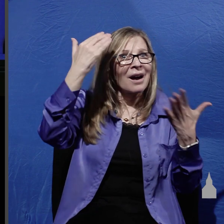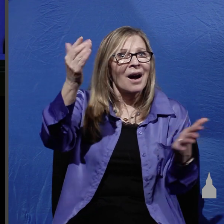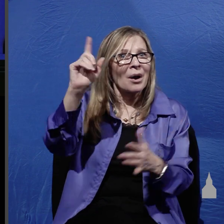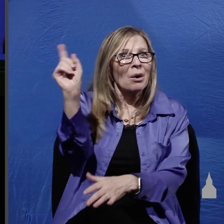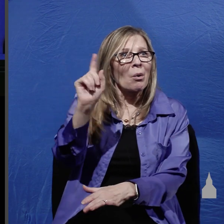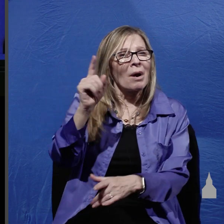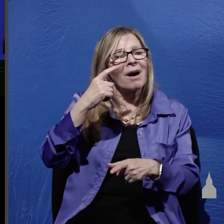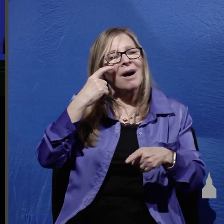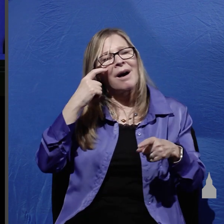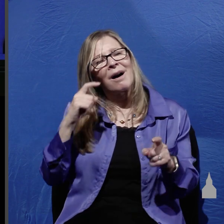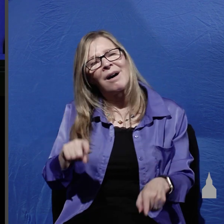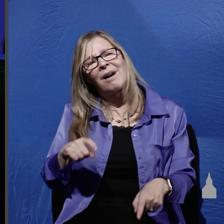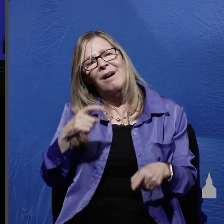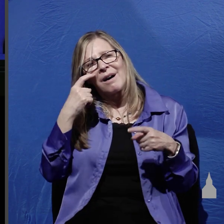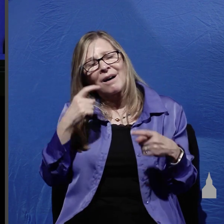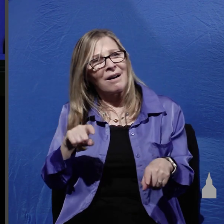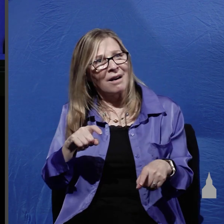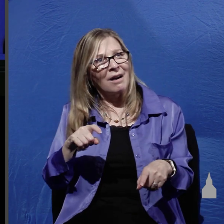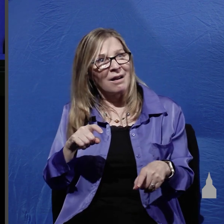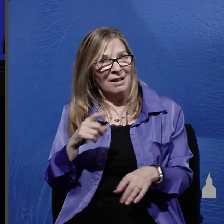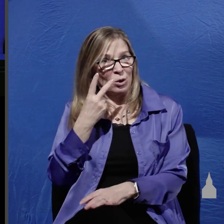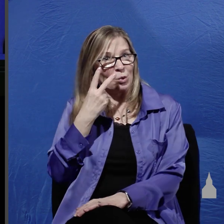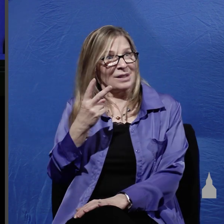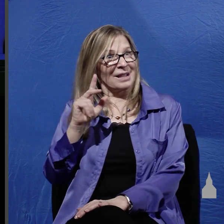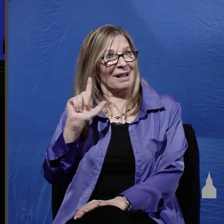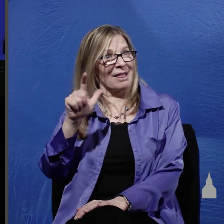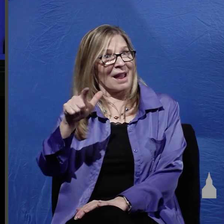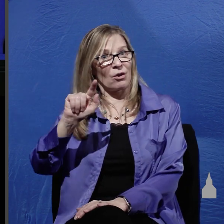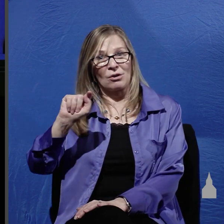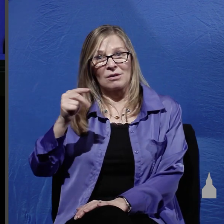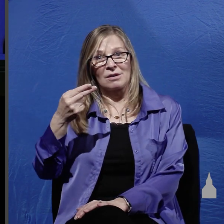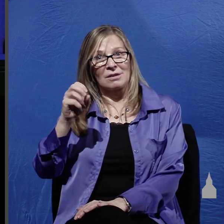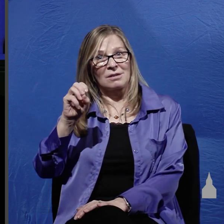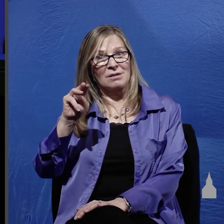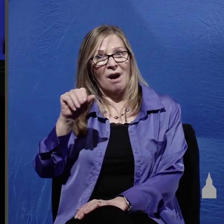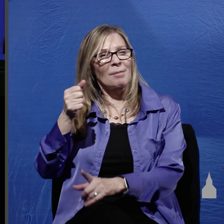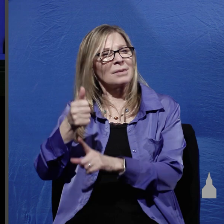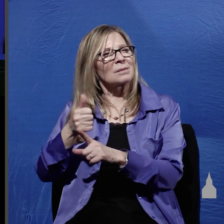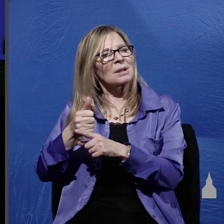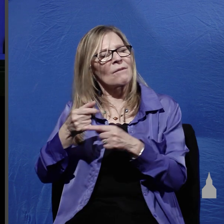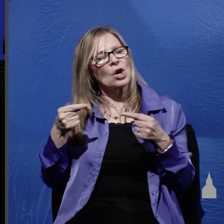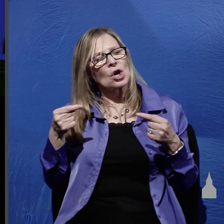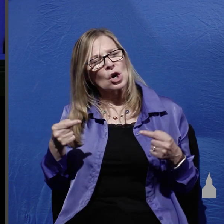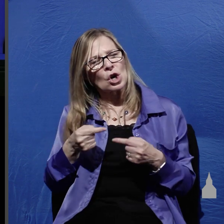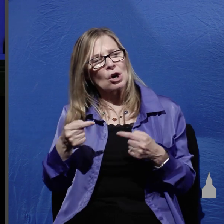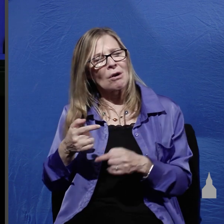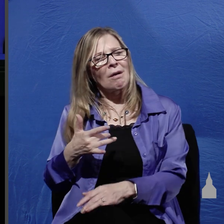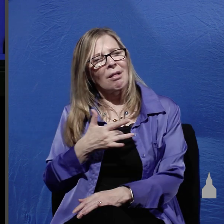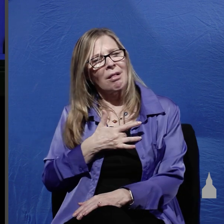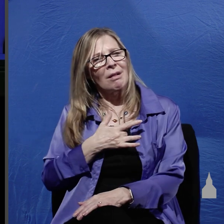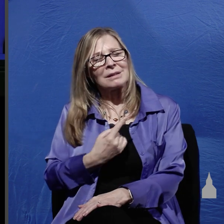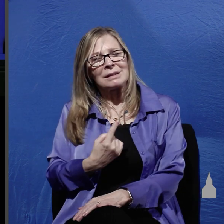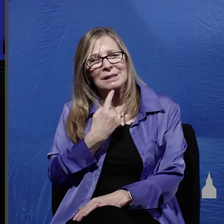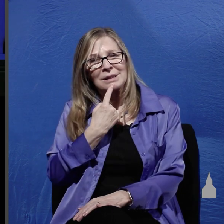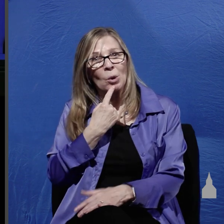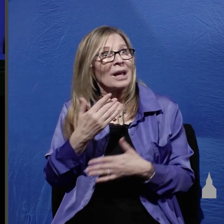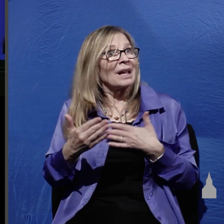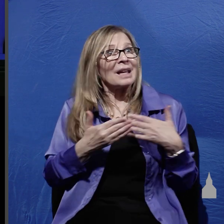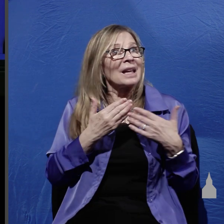this is why we see Thomas so hurt so disappointed that even when the other disciples say hey